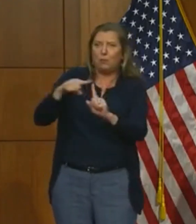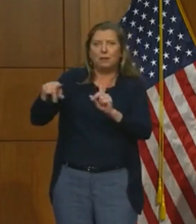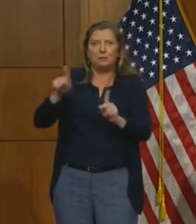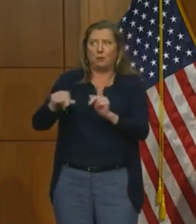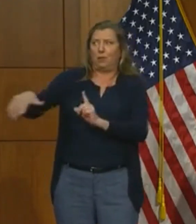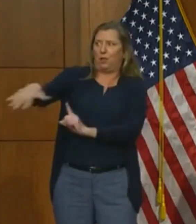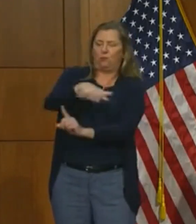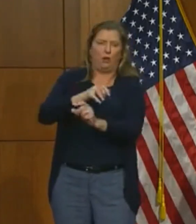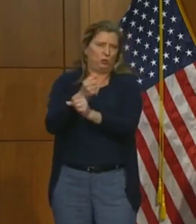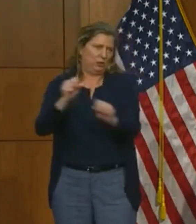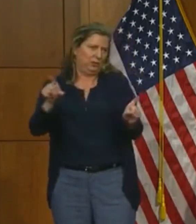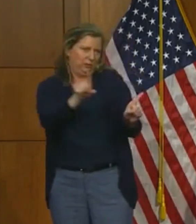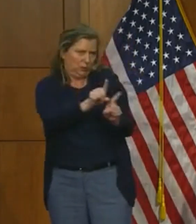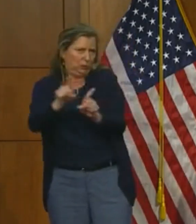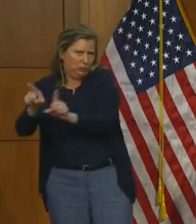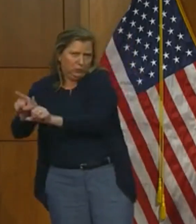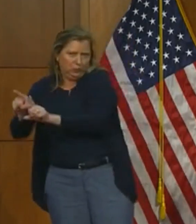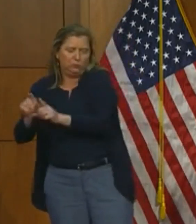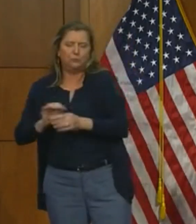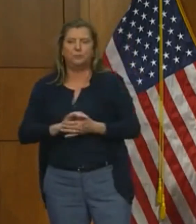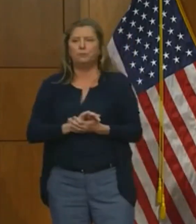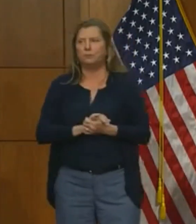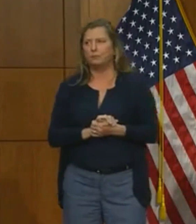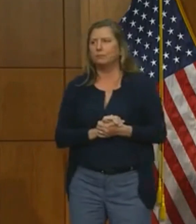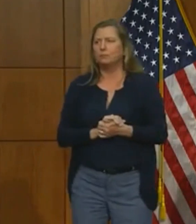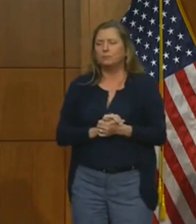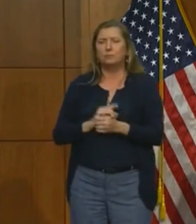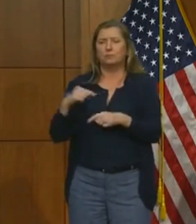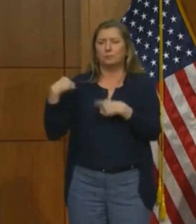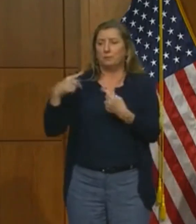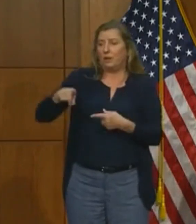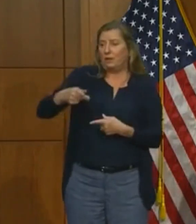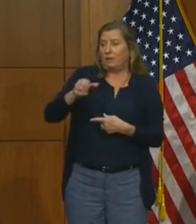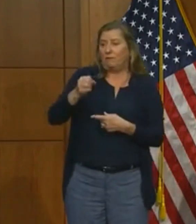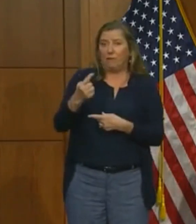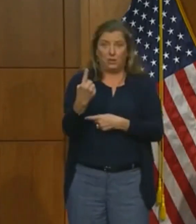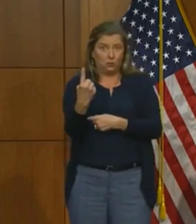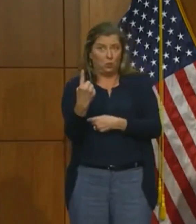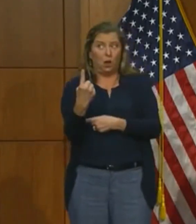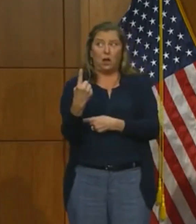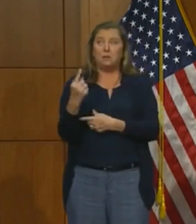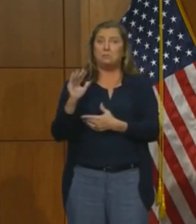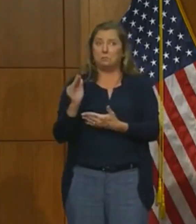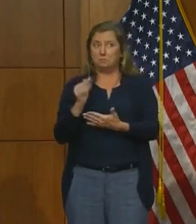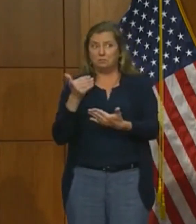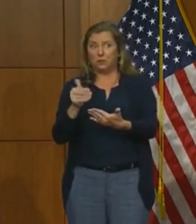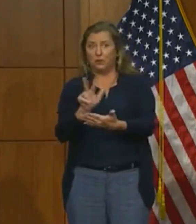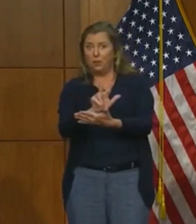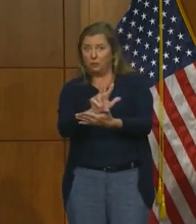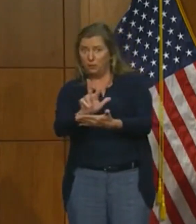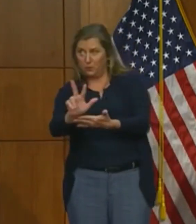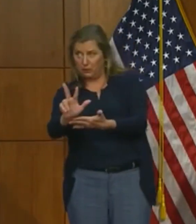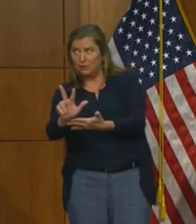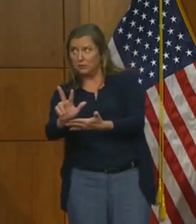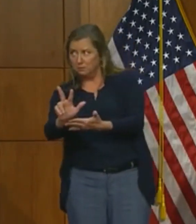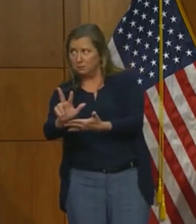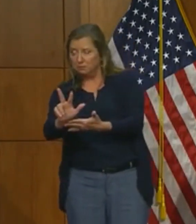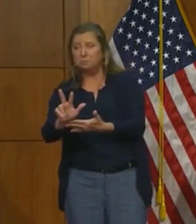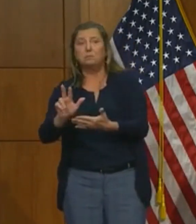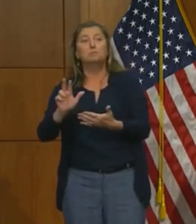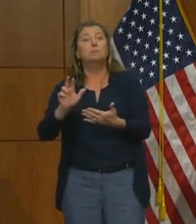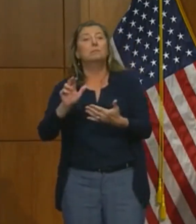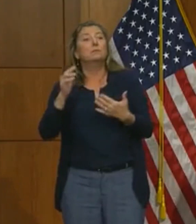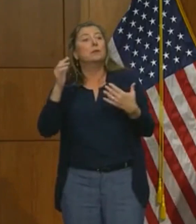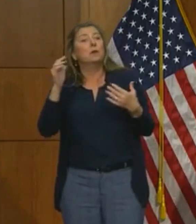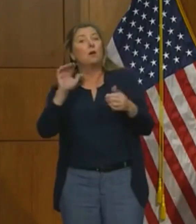well. We've been in phase one for nearly three weeks, and our health data continues to look good.